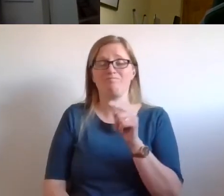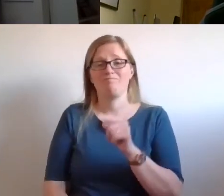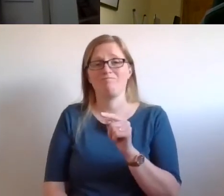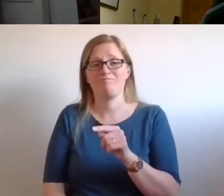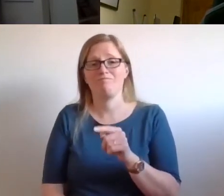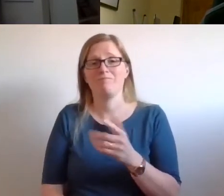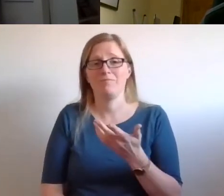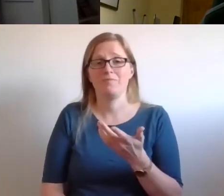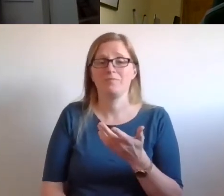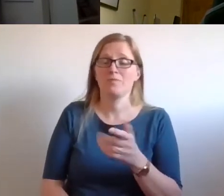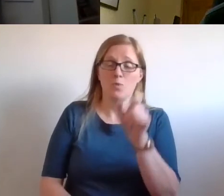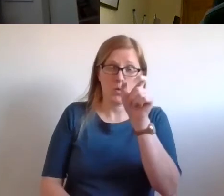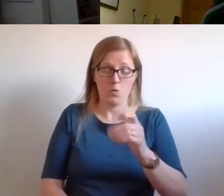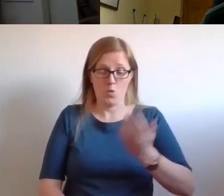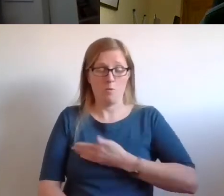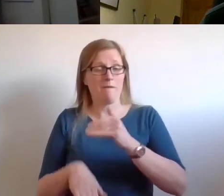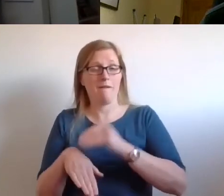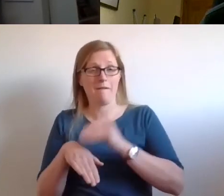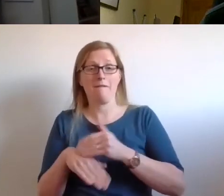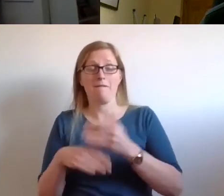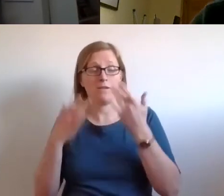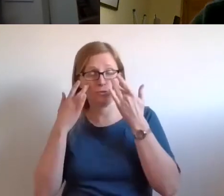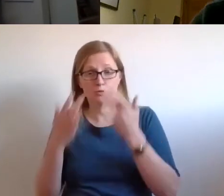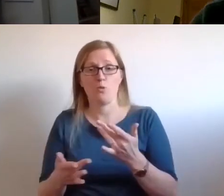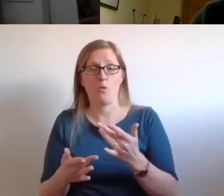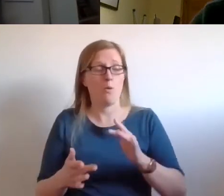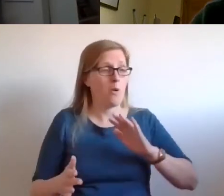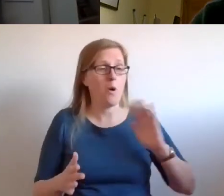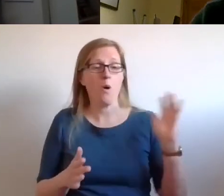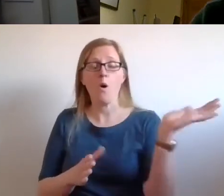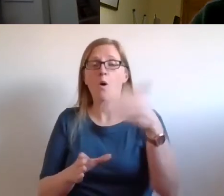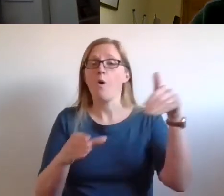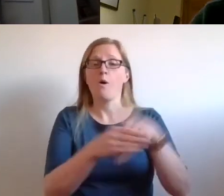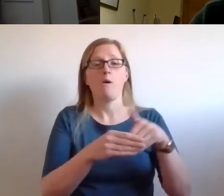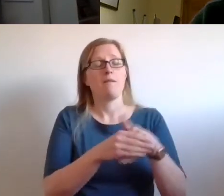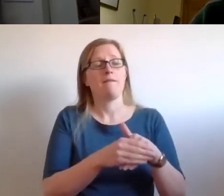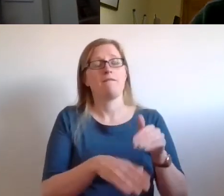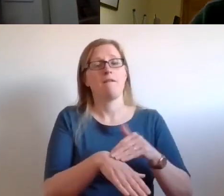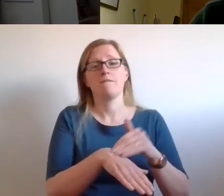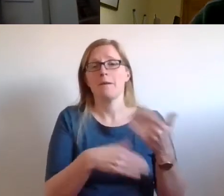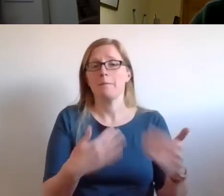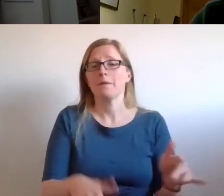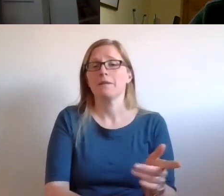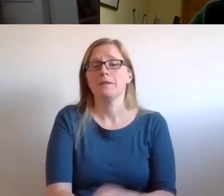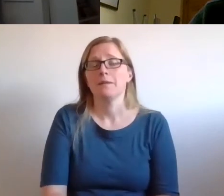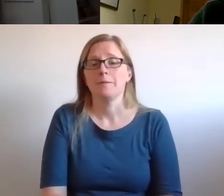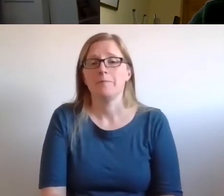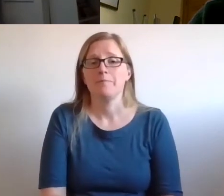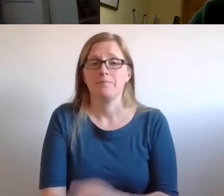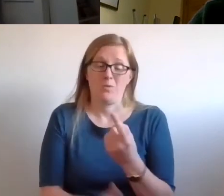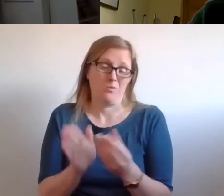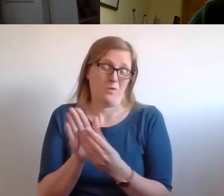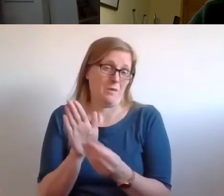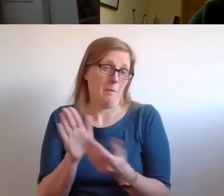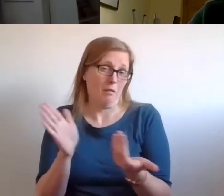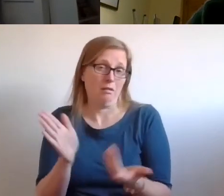demonstrable of all those who had participated in. So that's, that's one of the examples of the methodology